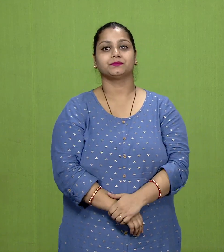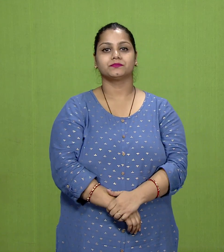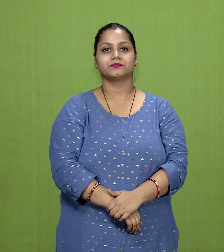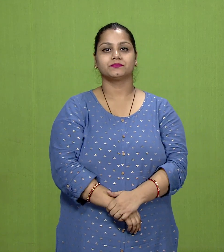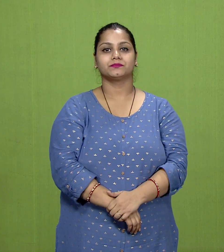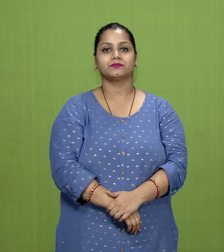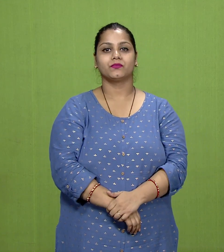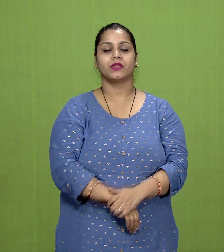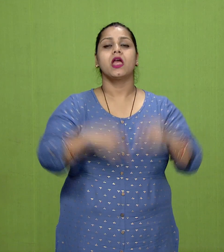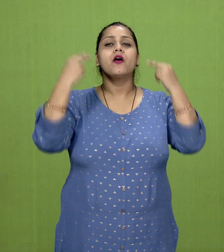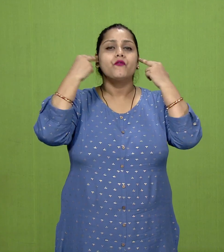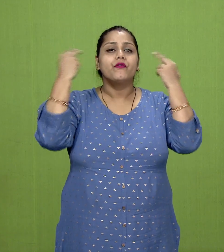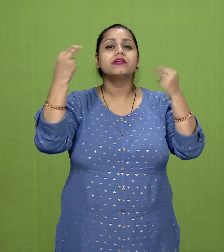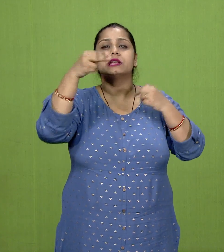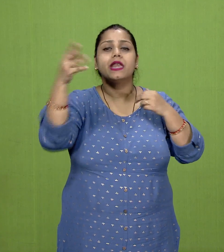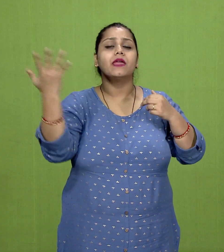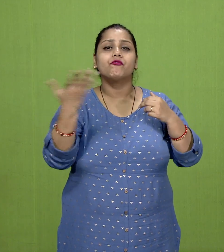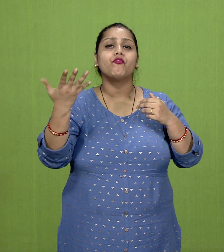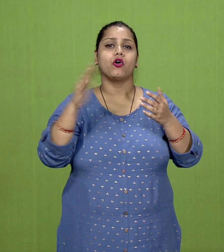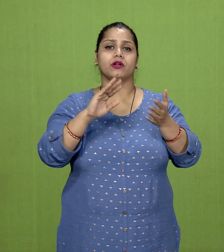known as Mahajanpadas